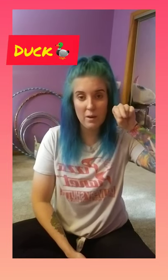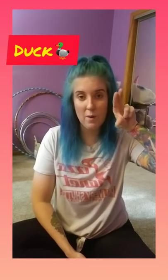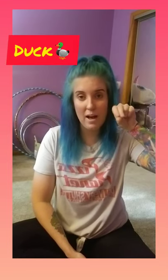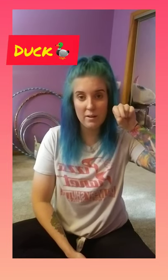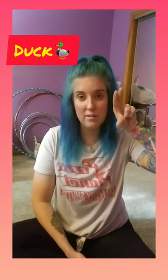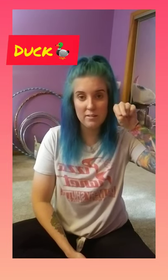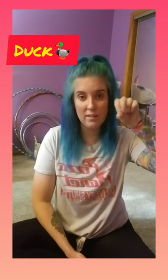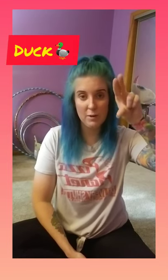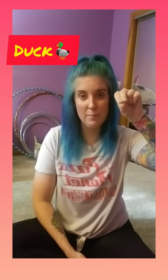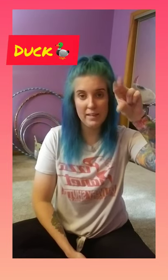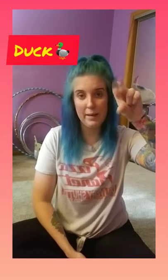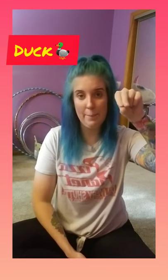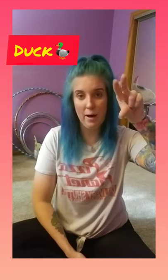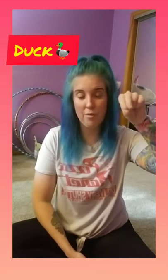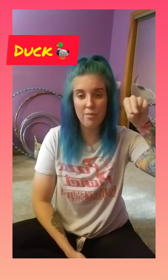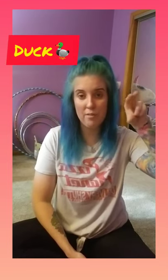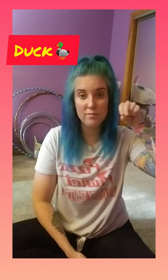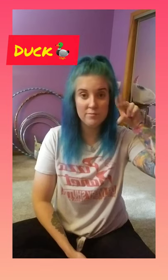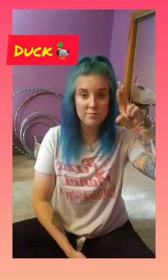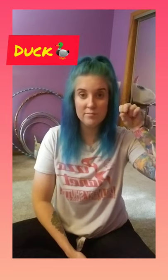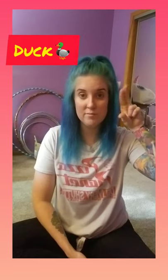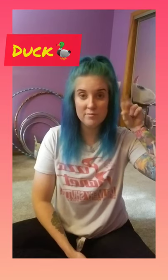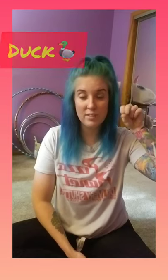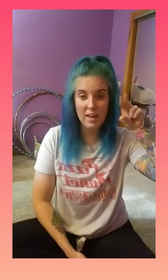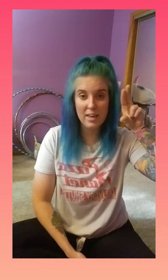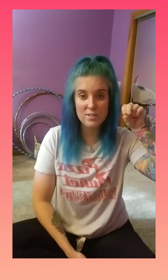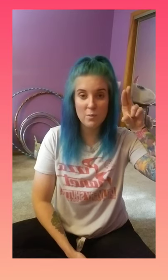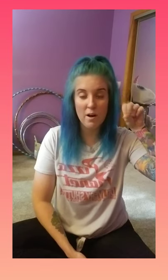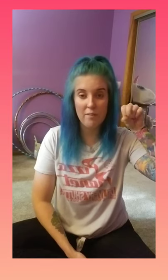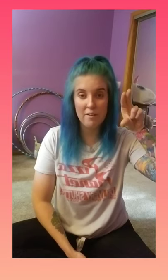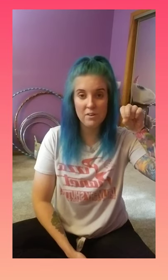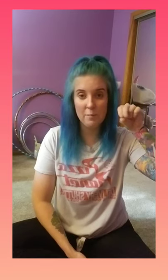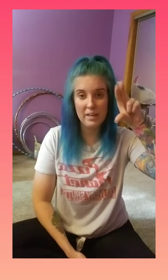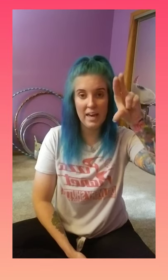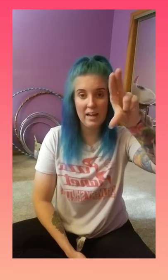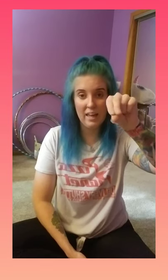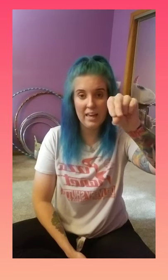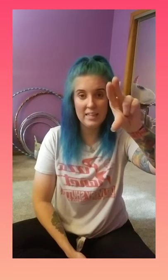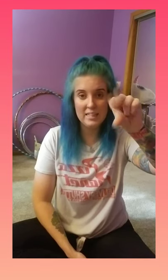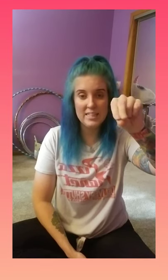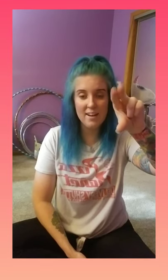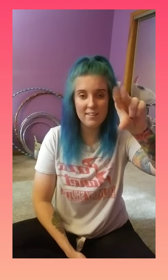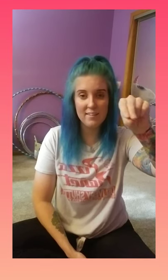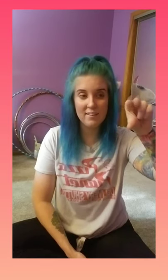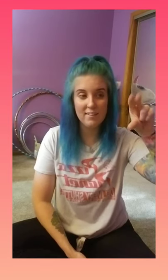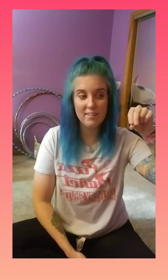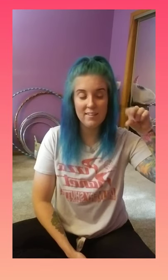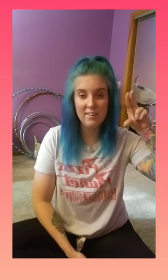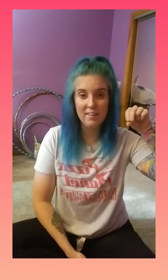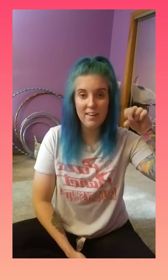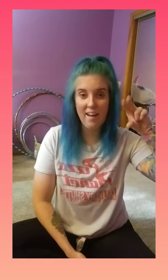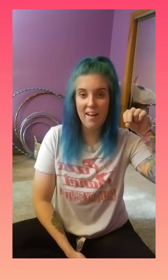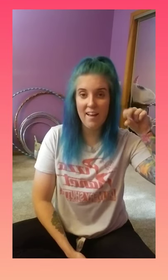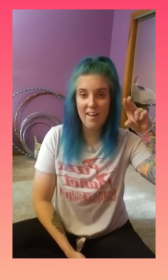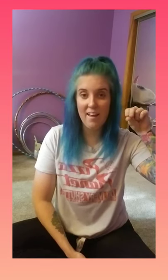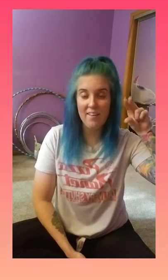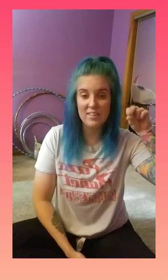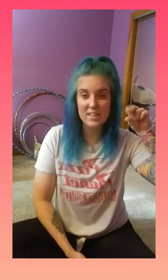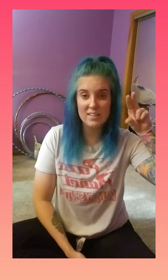quack like you're making a mouth. Okay? So on that farm he had a duck. And the duck